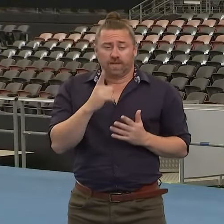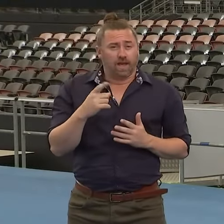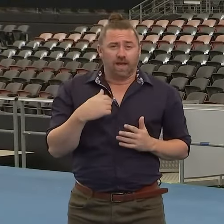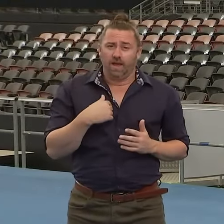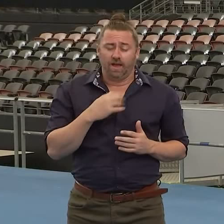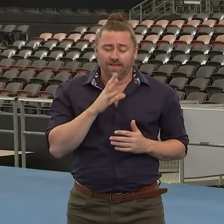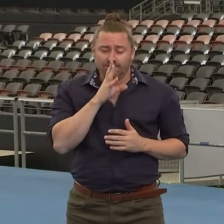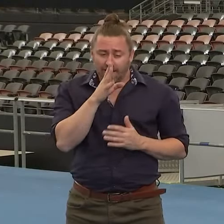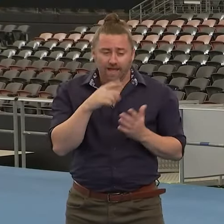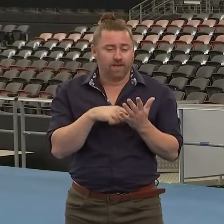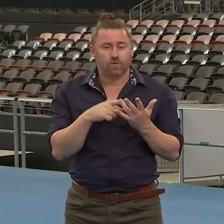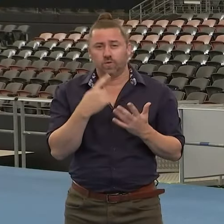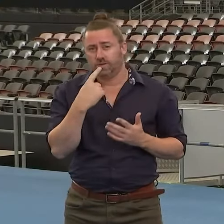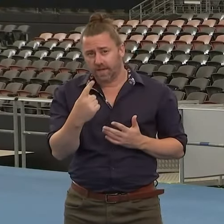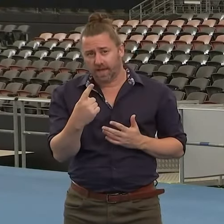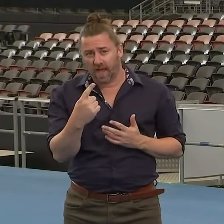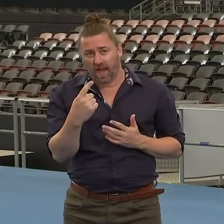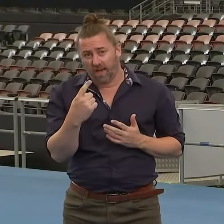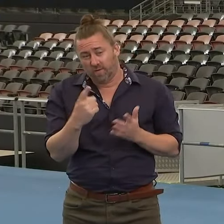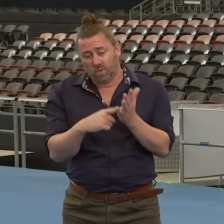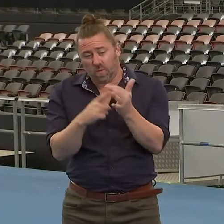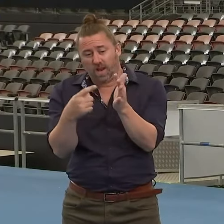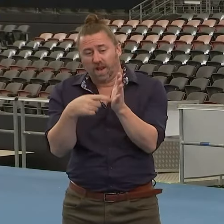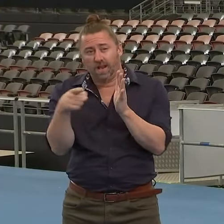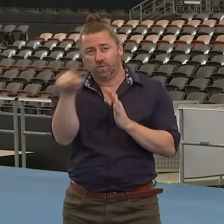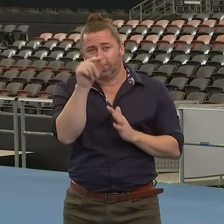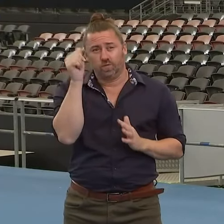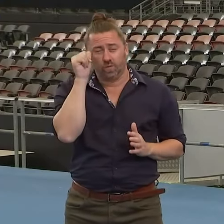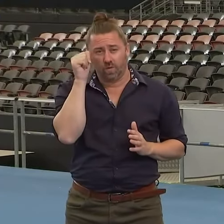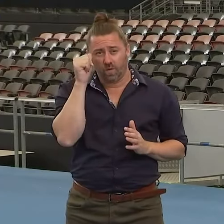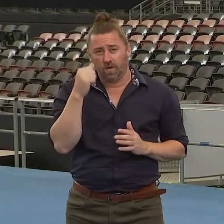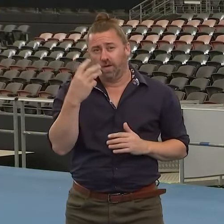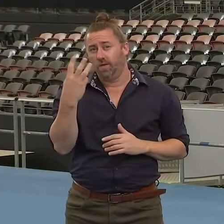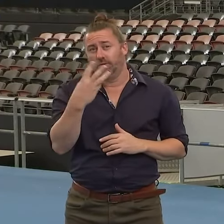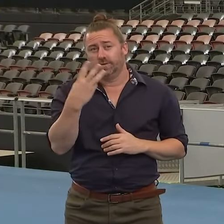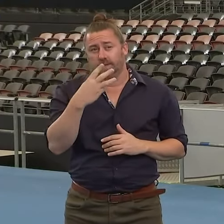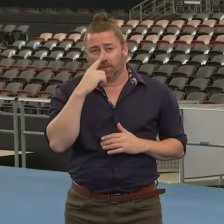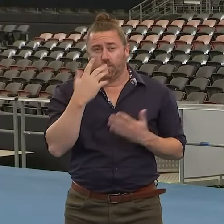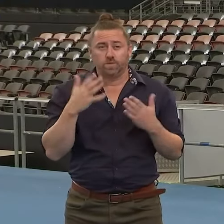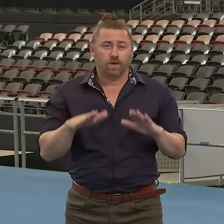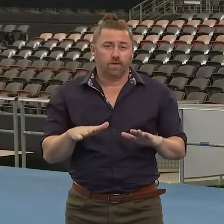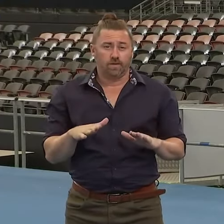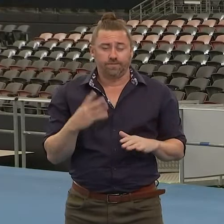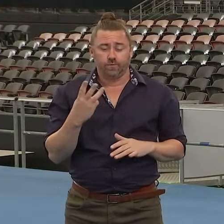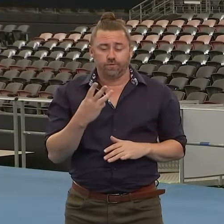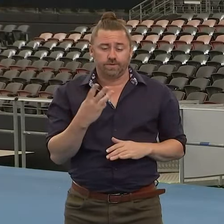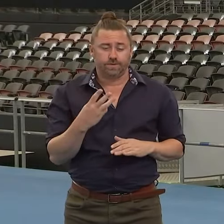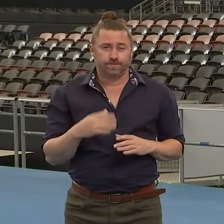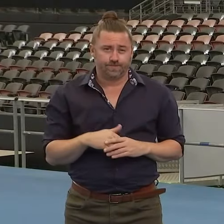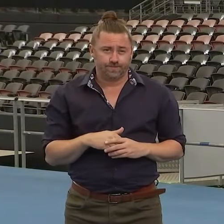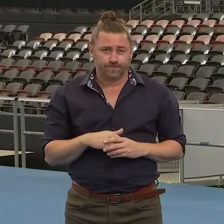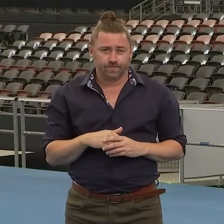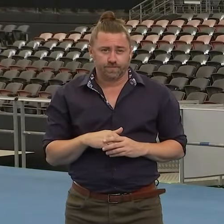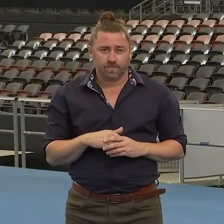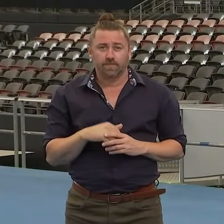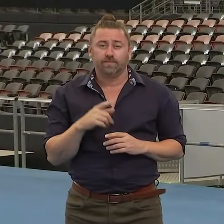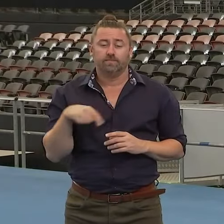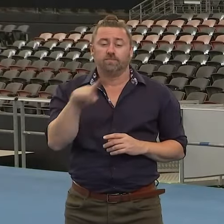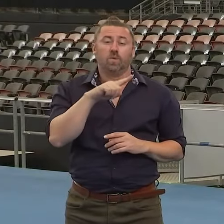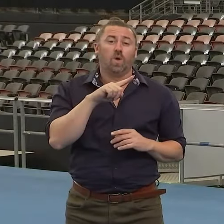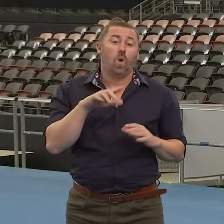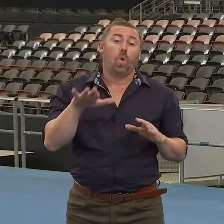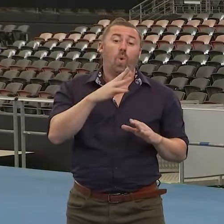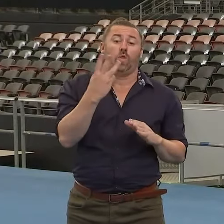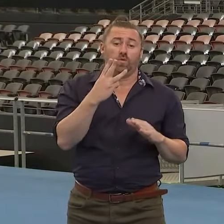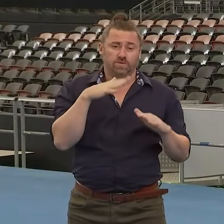it's my sad duty to inform the public that there have been 13 deaths in people aged over